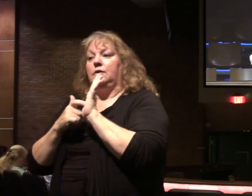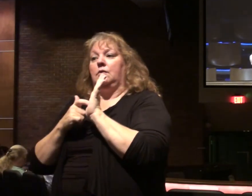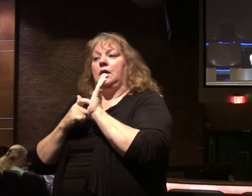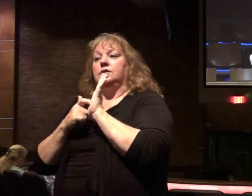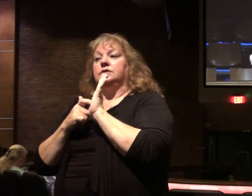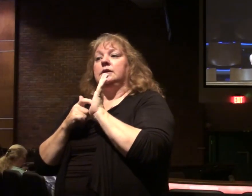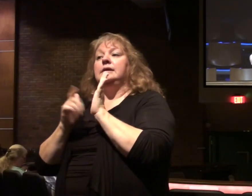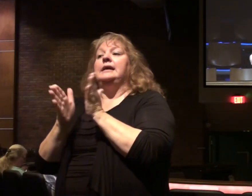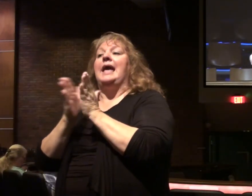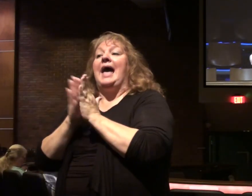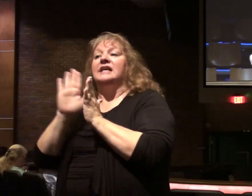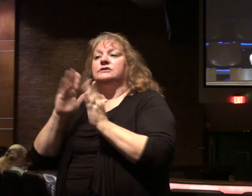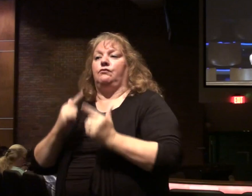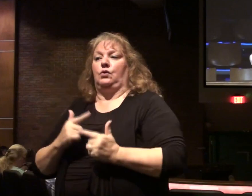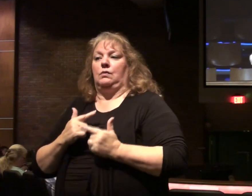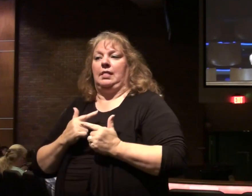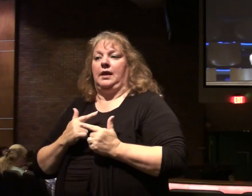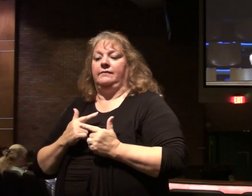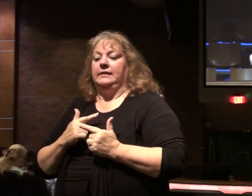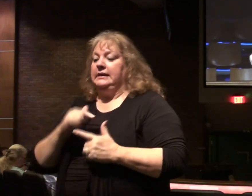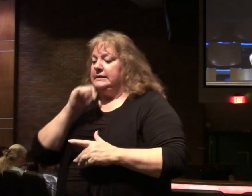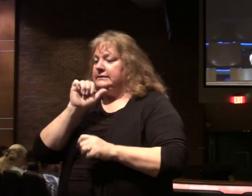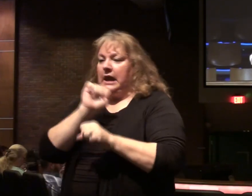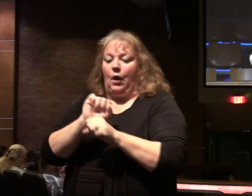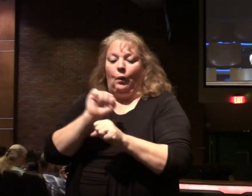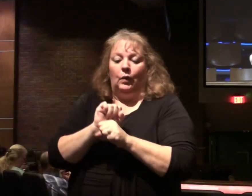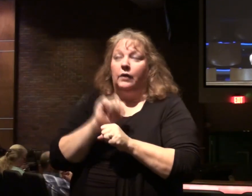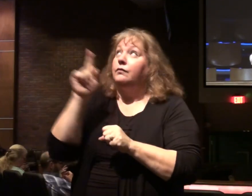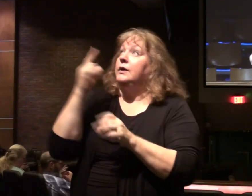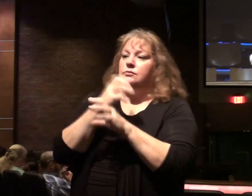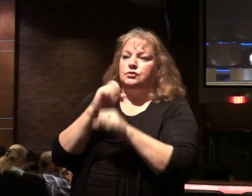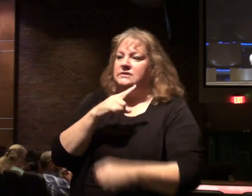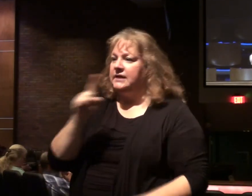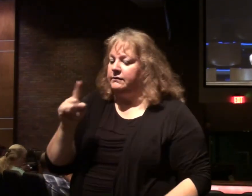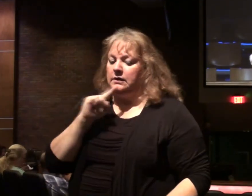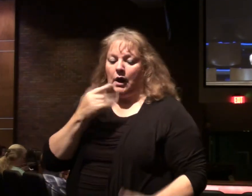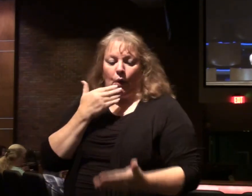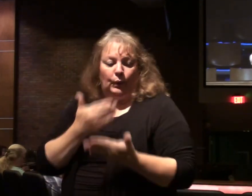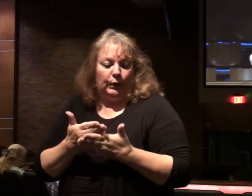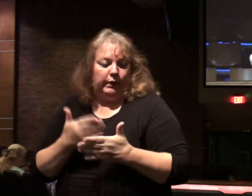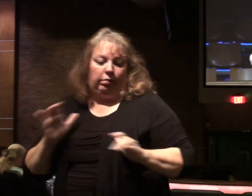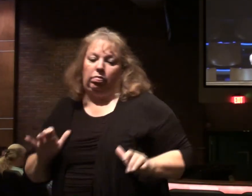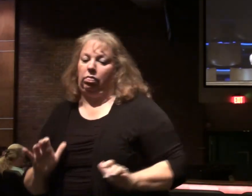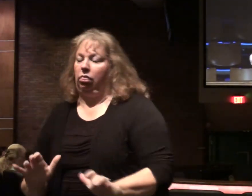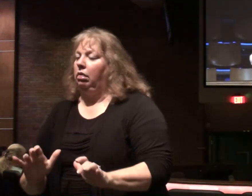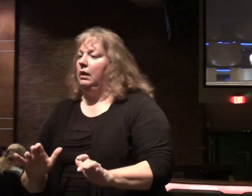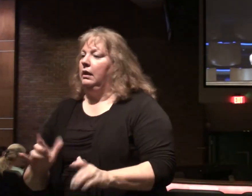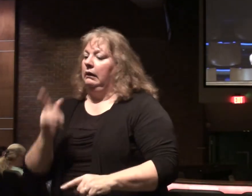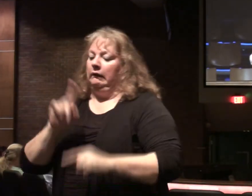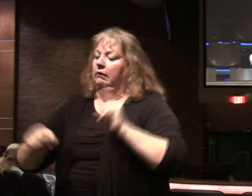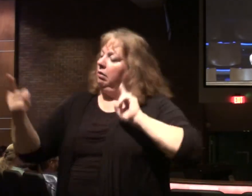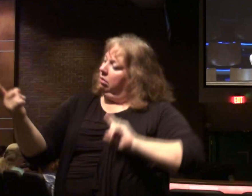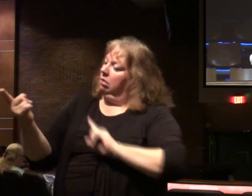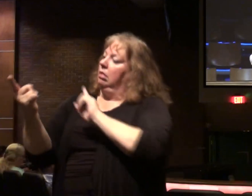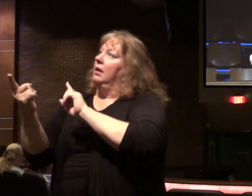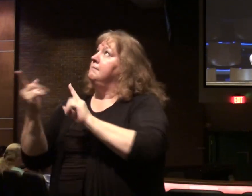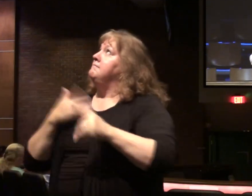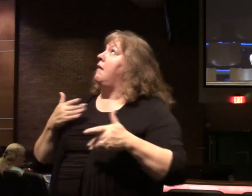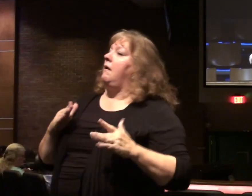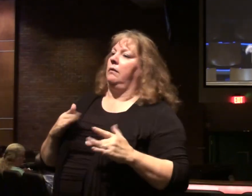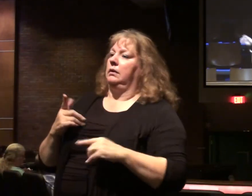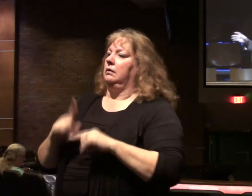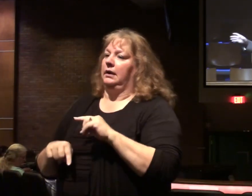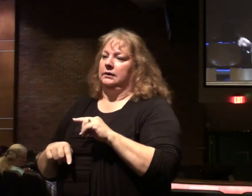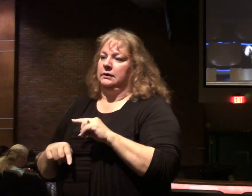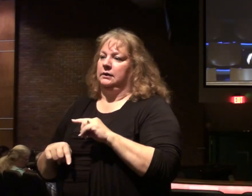ask for your entire life. It's not worth righteousness. It's not you merit salvation. You can't come to Him on your own terms.